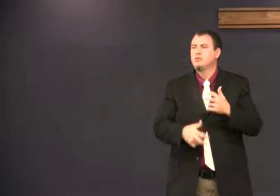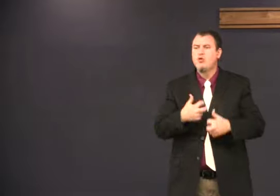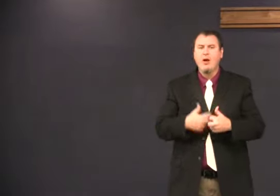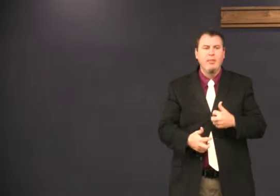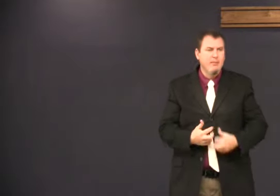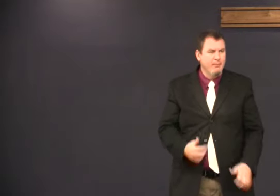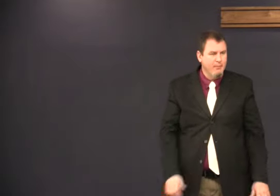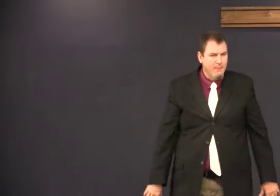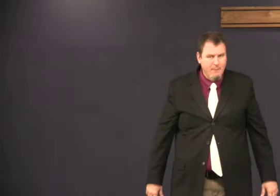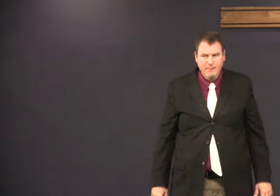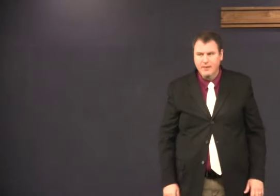what's the problem?